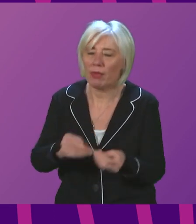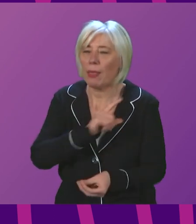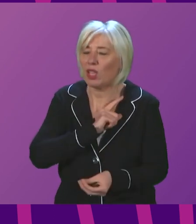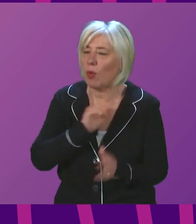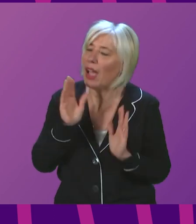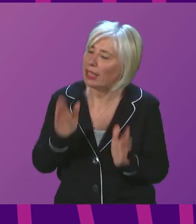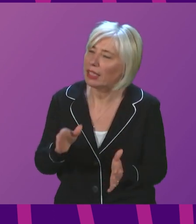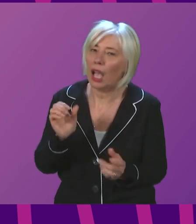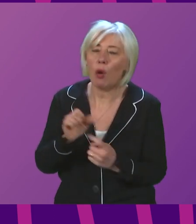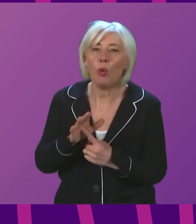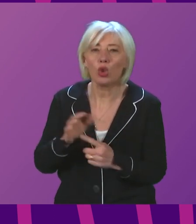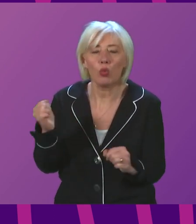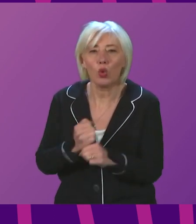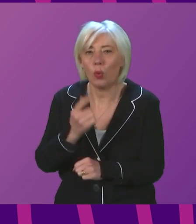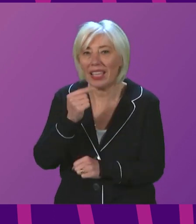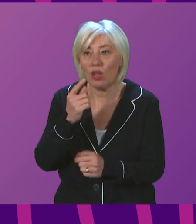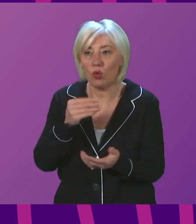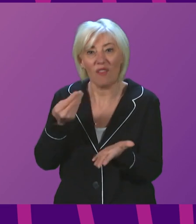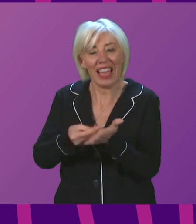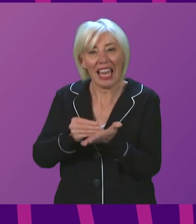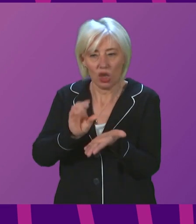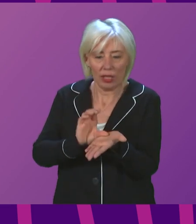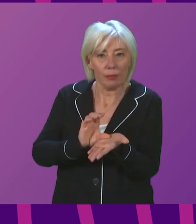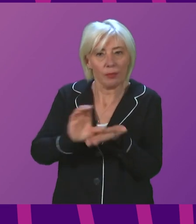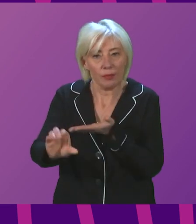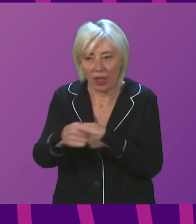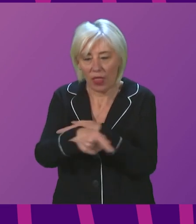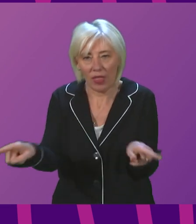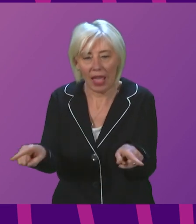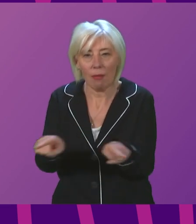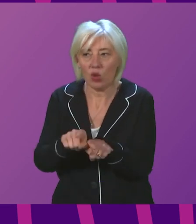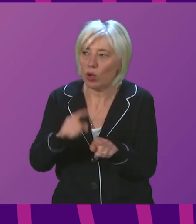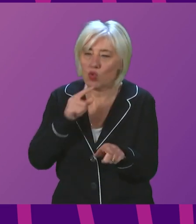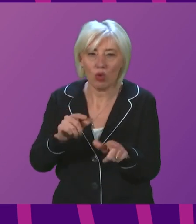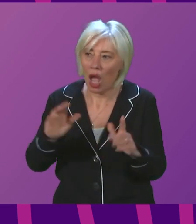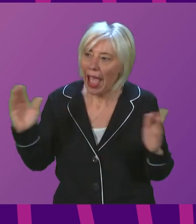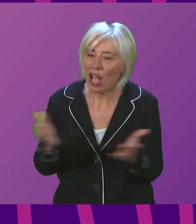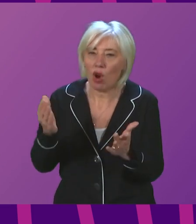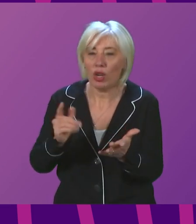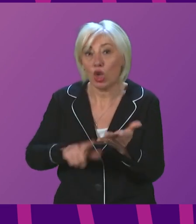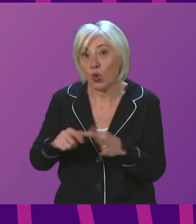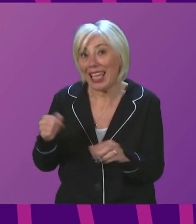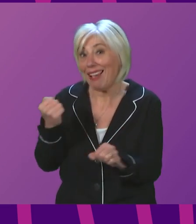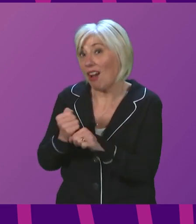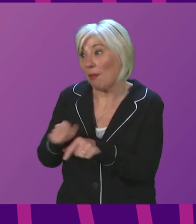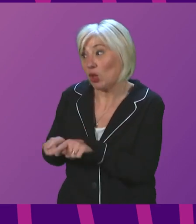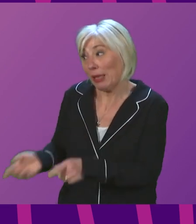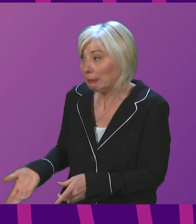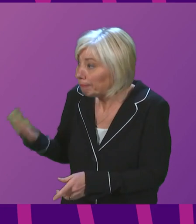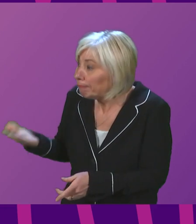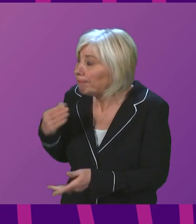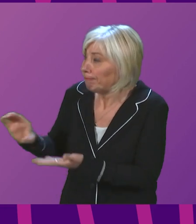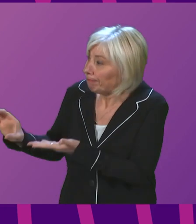everything we can to deliver financial compensation and, of course, with others, encourage the UK Government to provide more